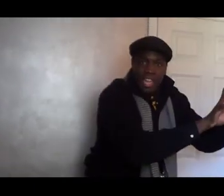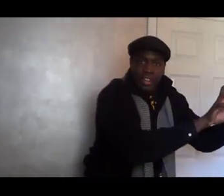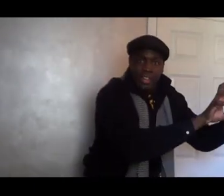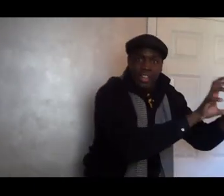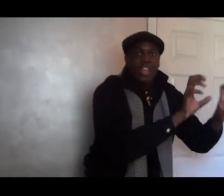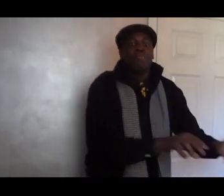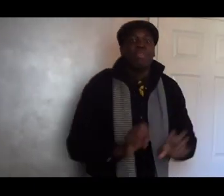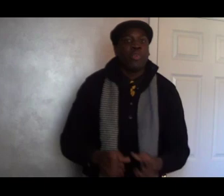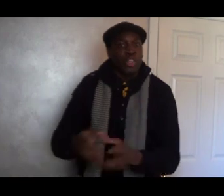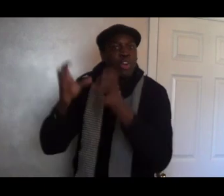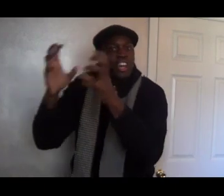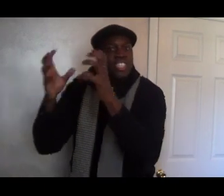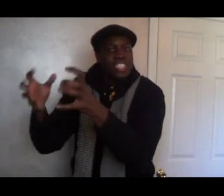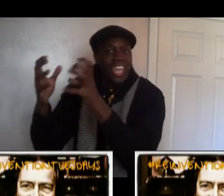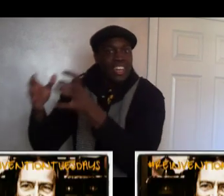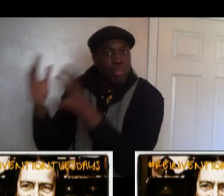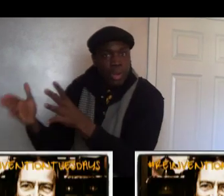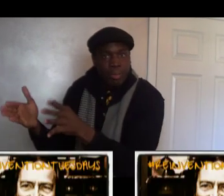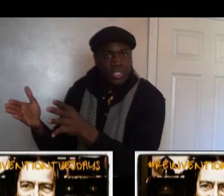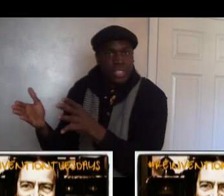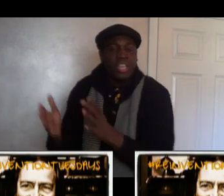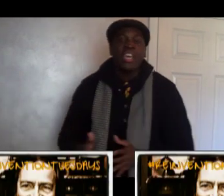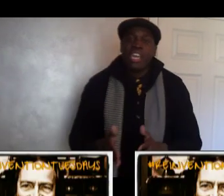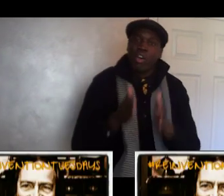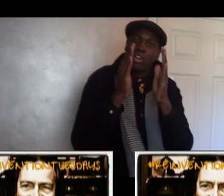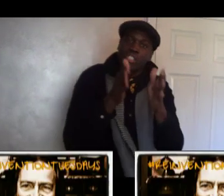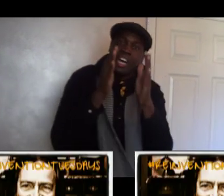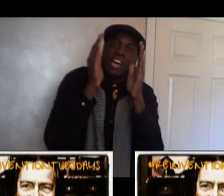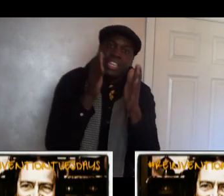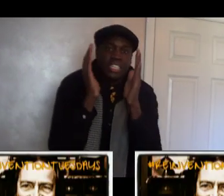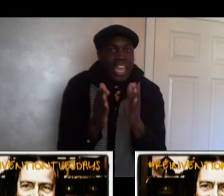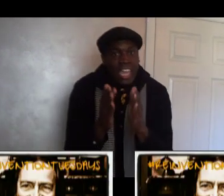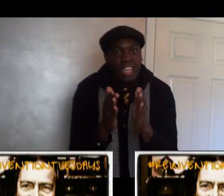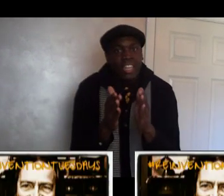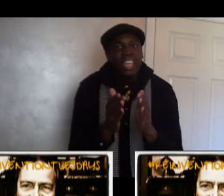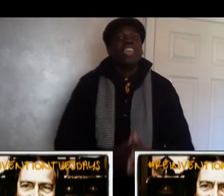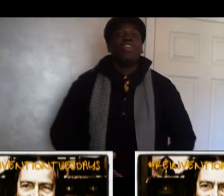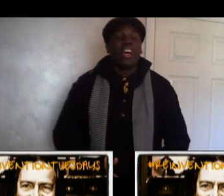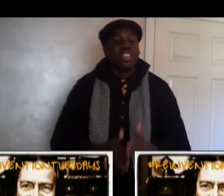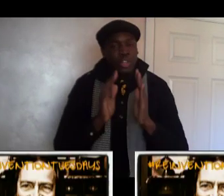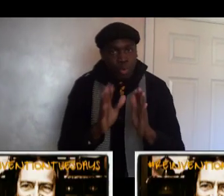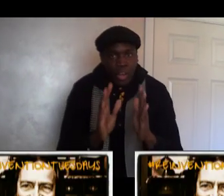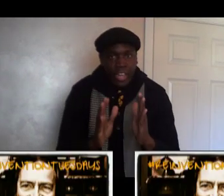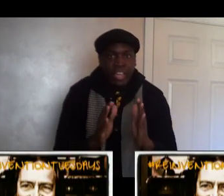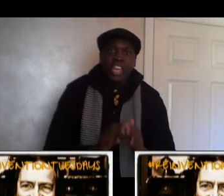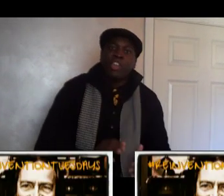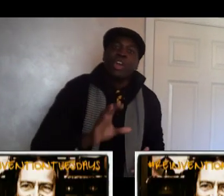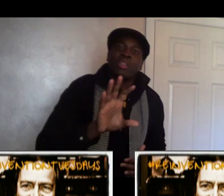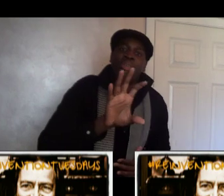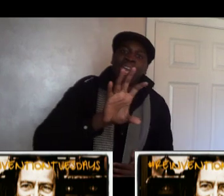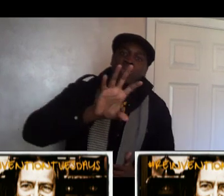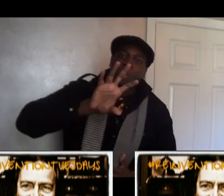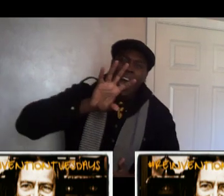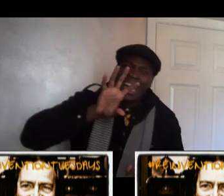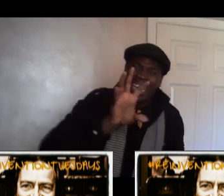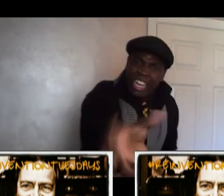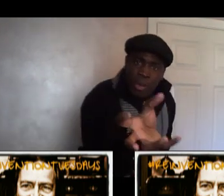before you understand the purpose. In order to understand, you have to do what? You have to be able to identify